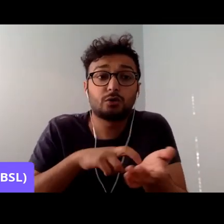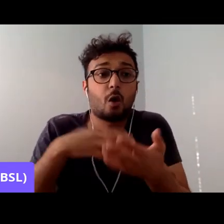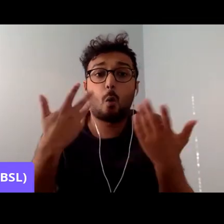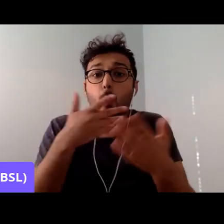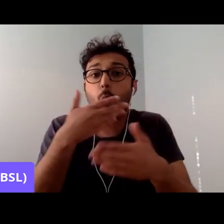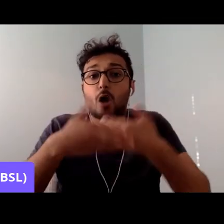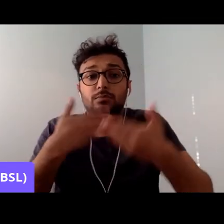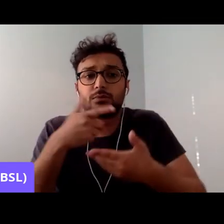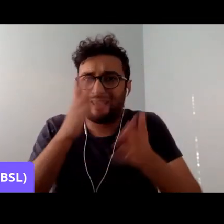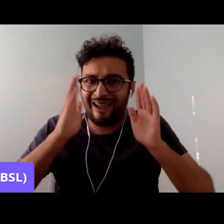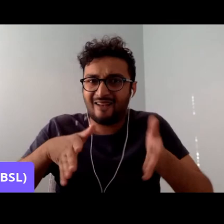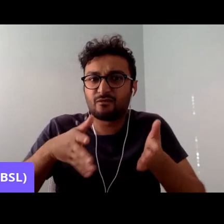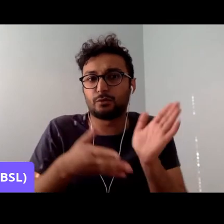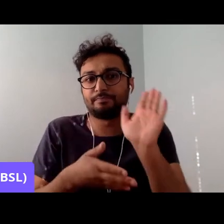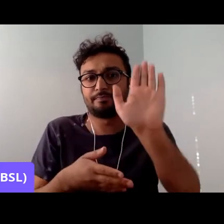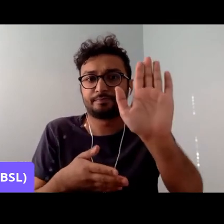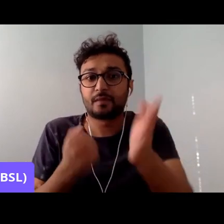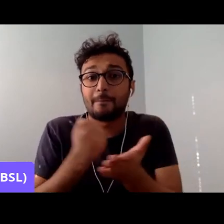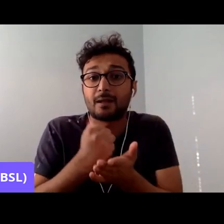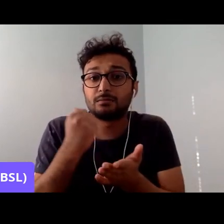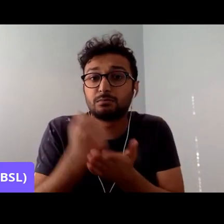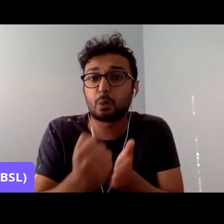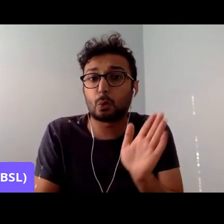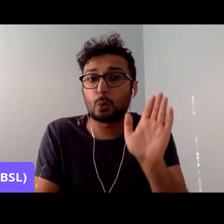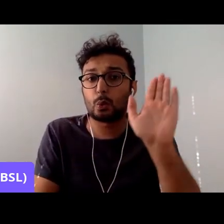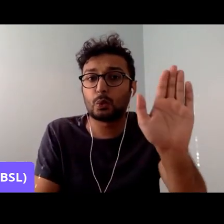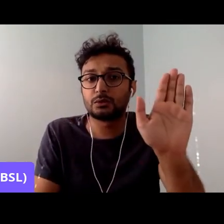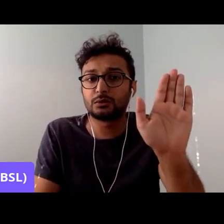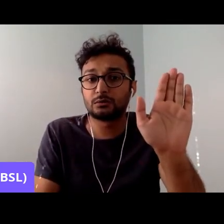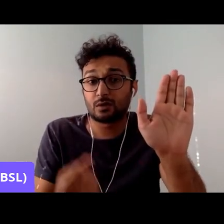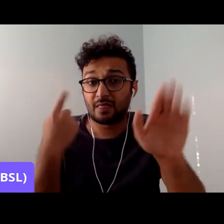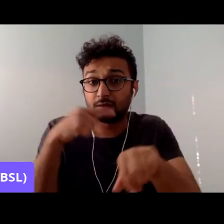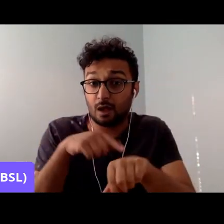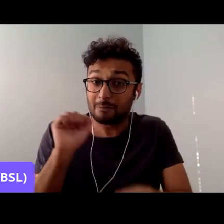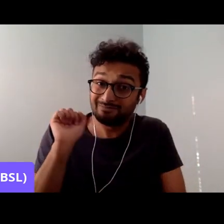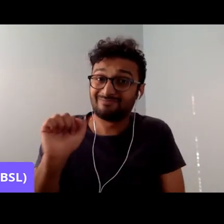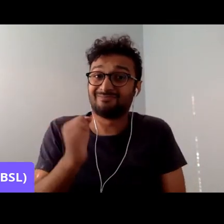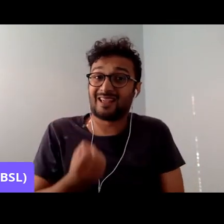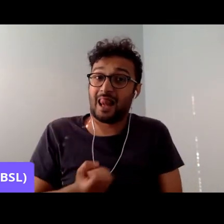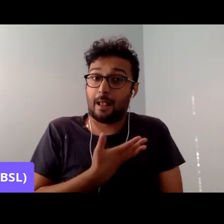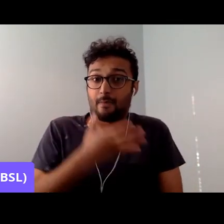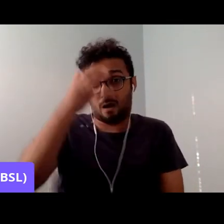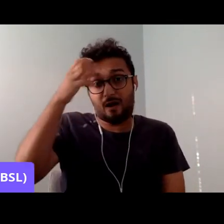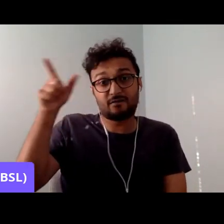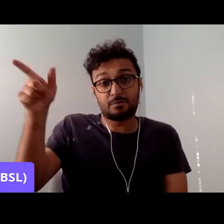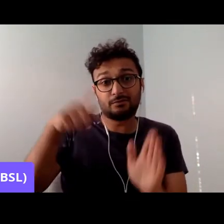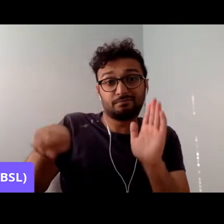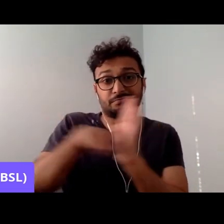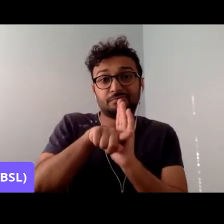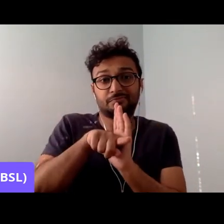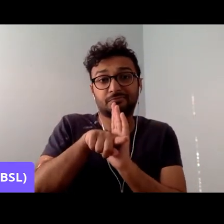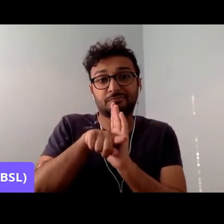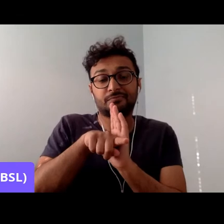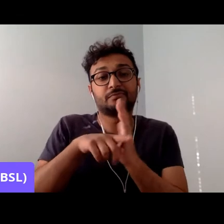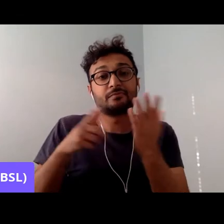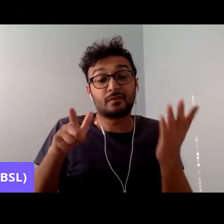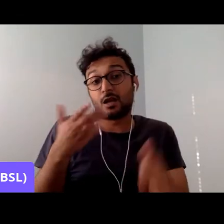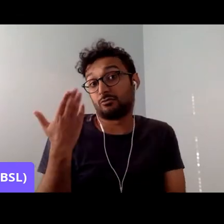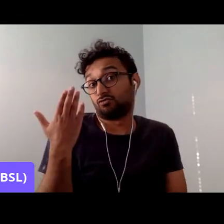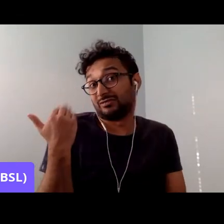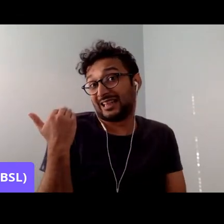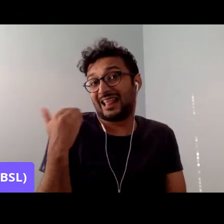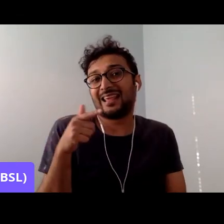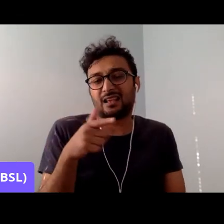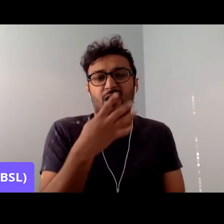And most recently, some of us in the 80s, looking